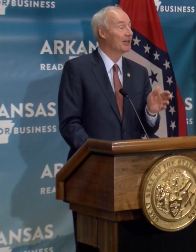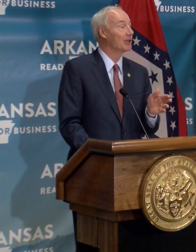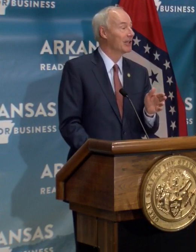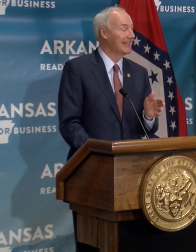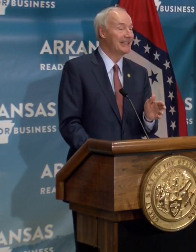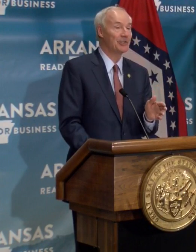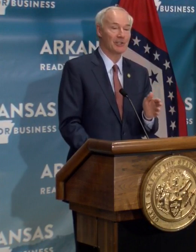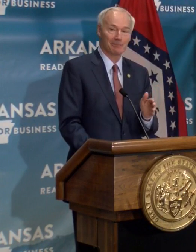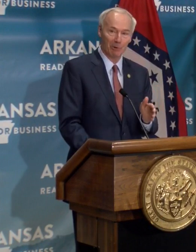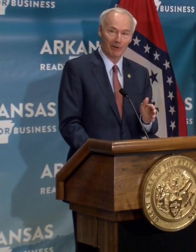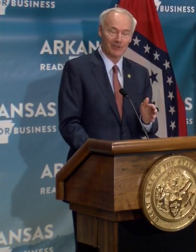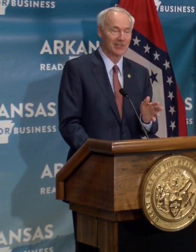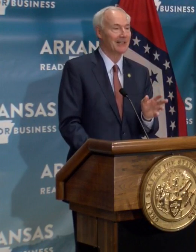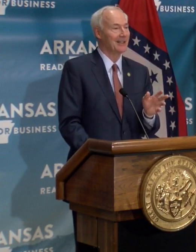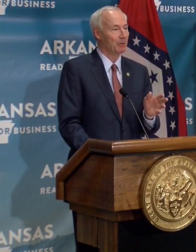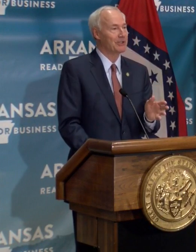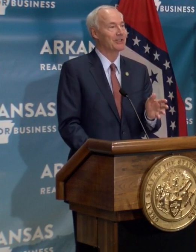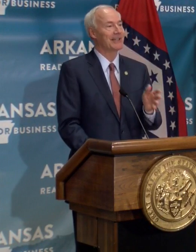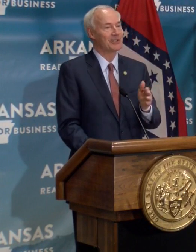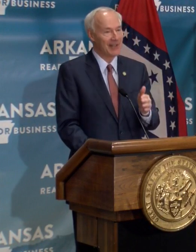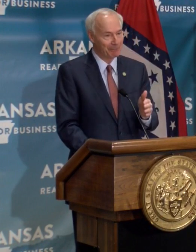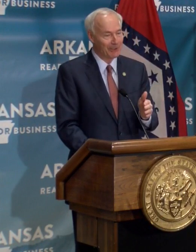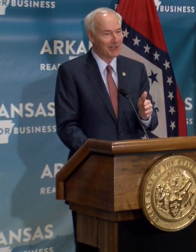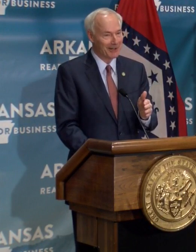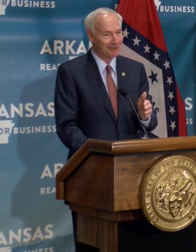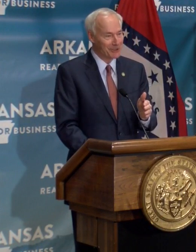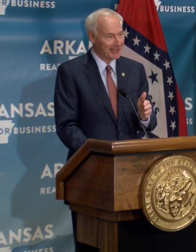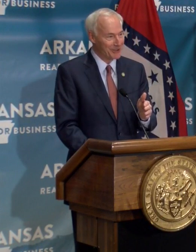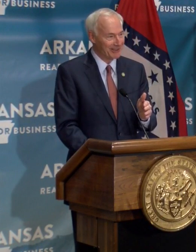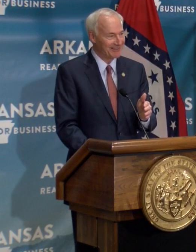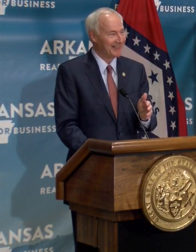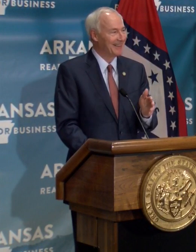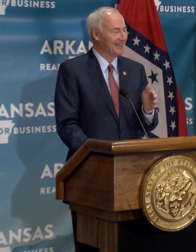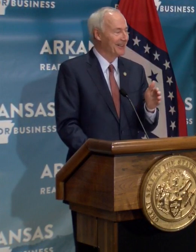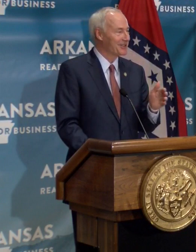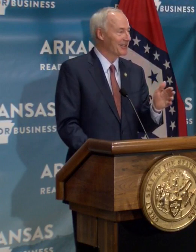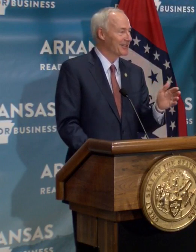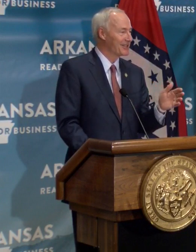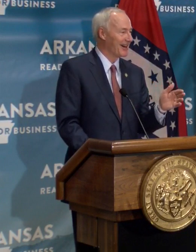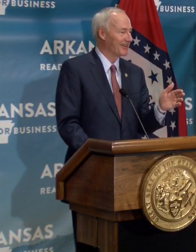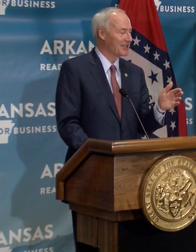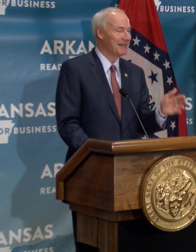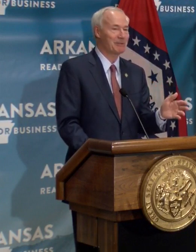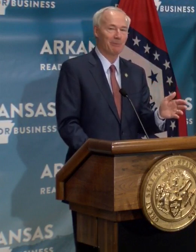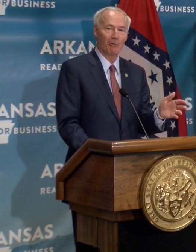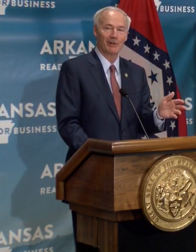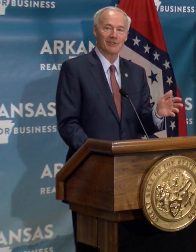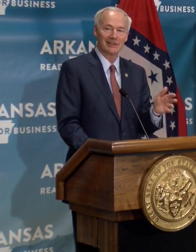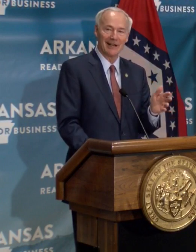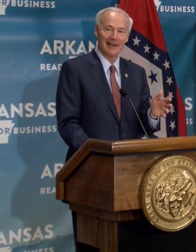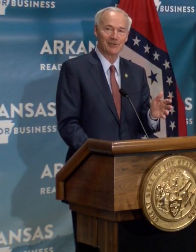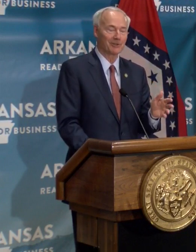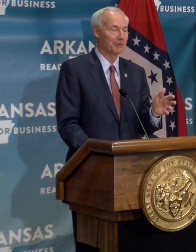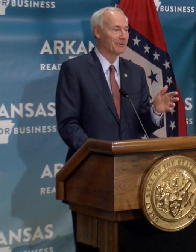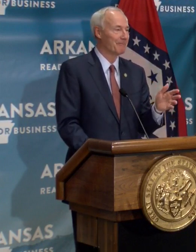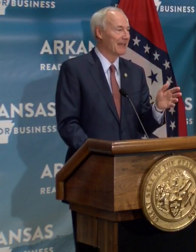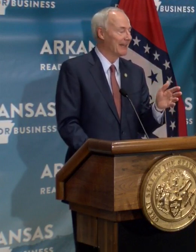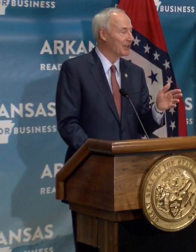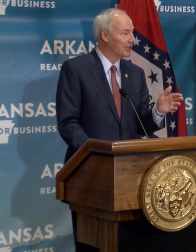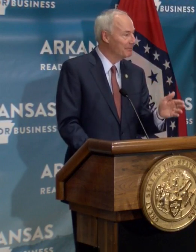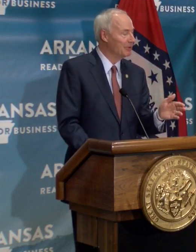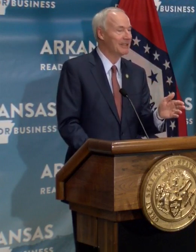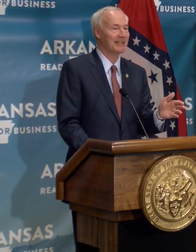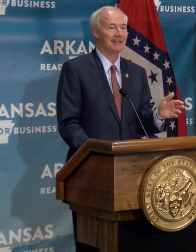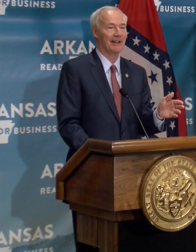pertain to intercollegiate sports, which is a separate conversation. This is our team sports at the high school